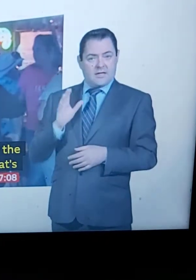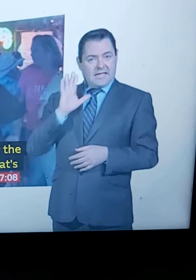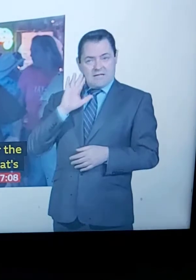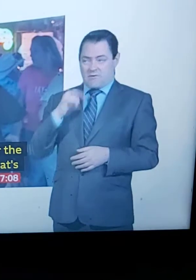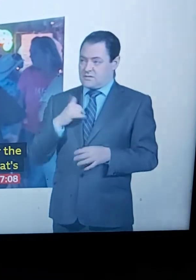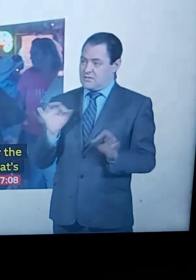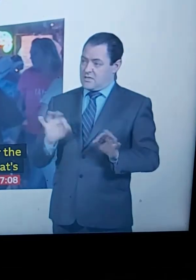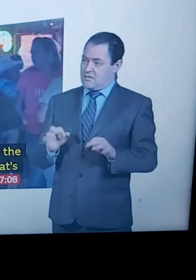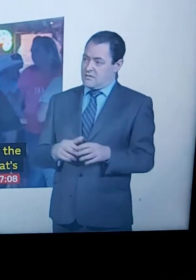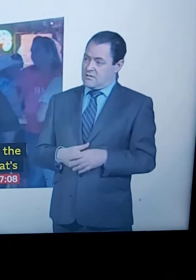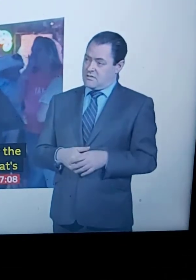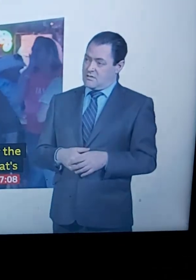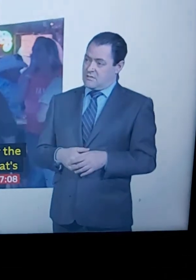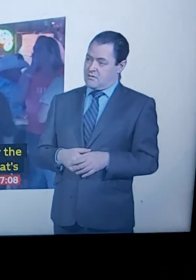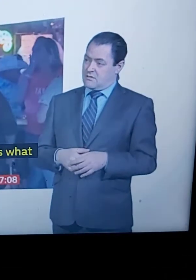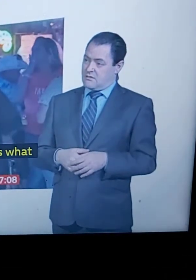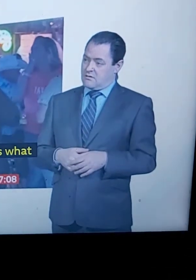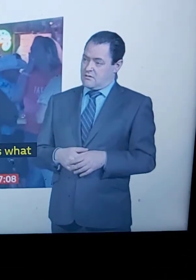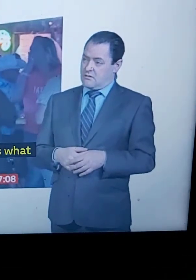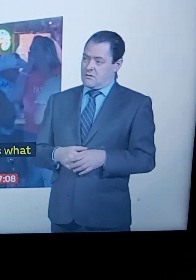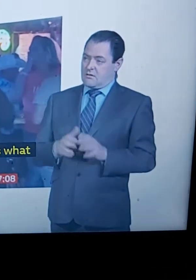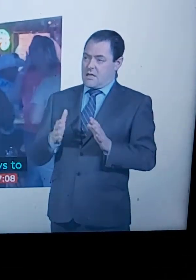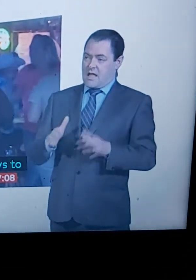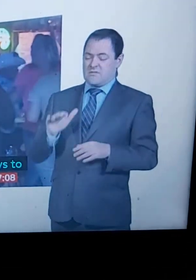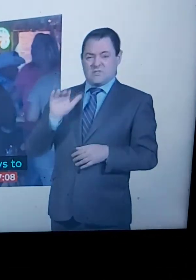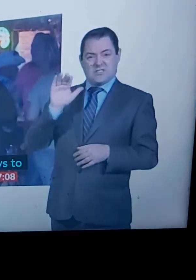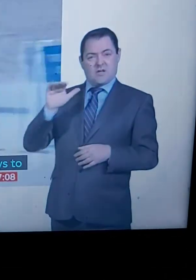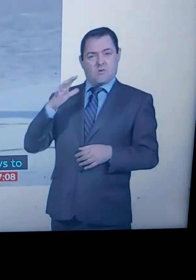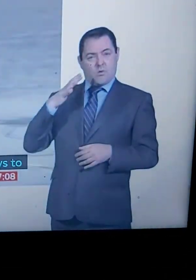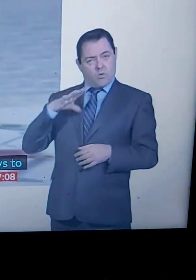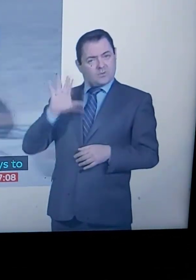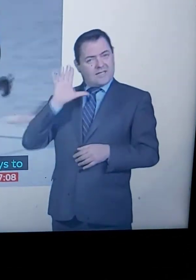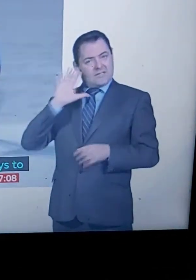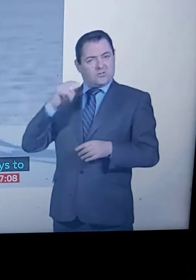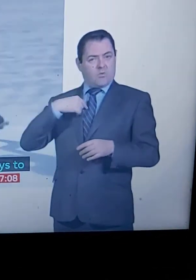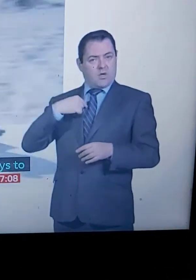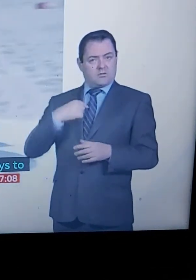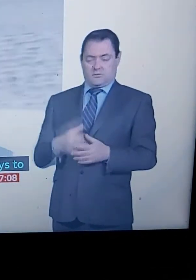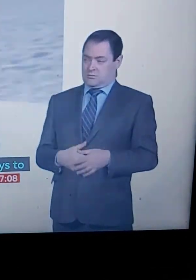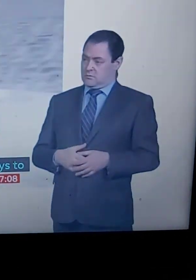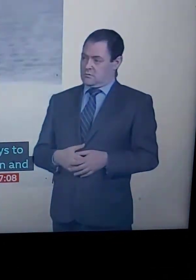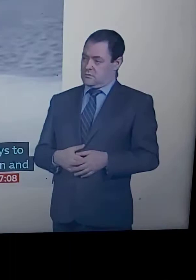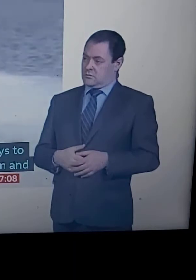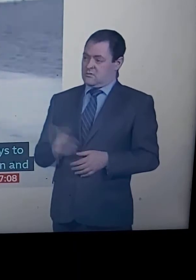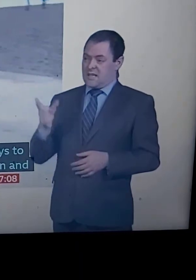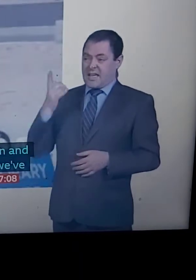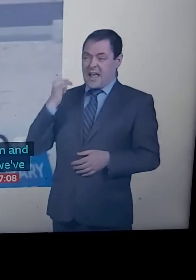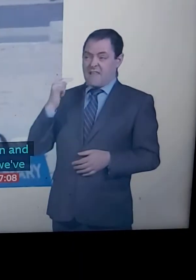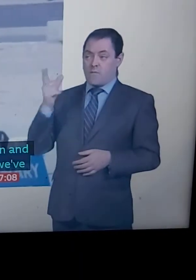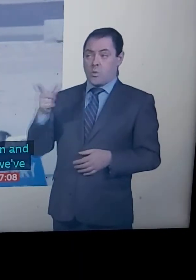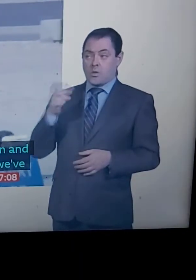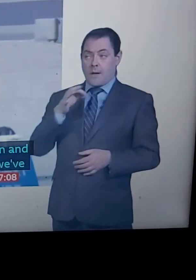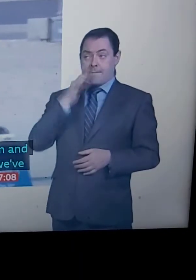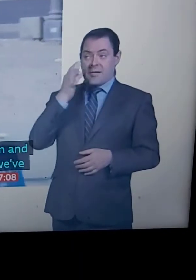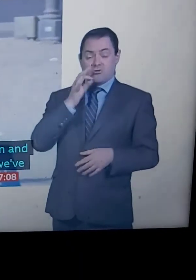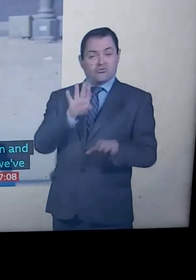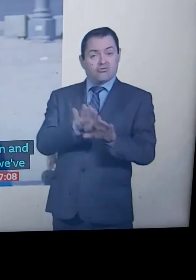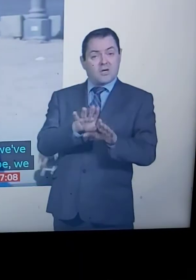we've got to scream as loud as the beat, we want to be heard. In California, the beaches have been shut down again, and people